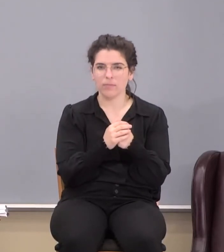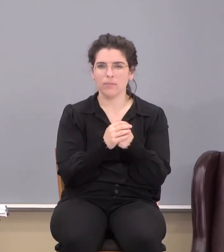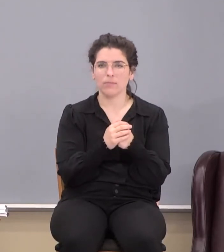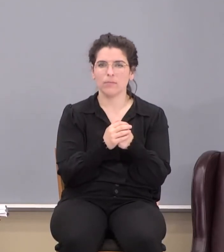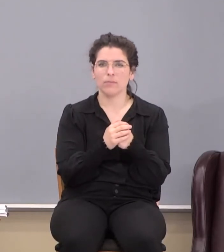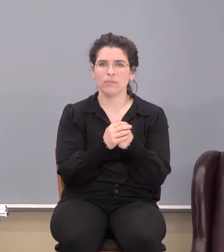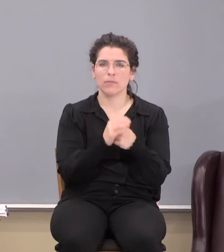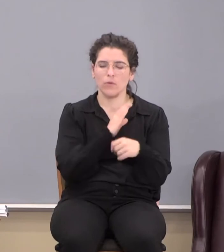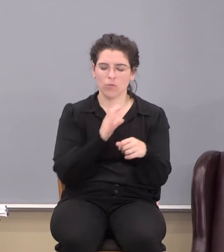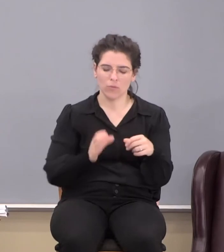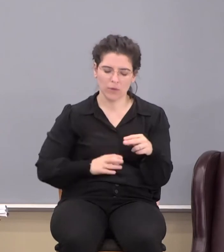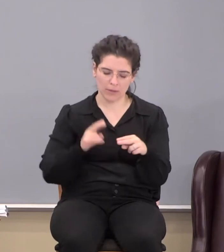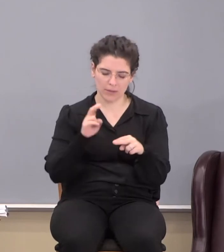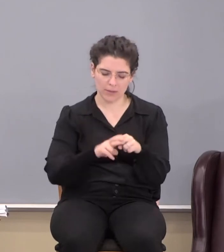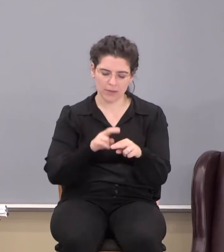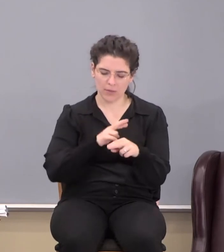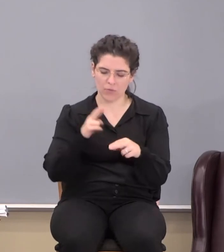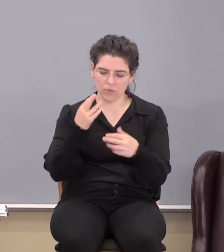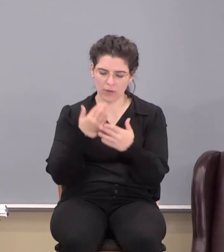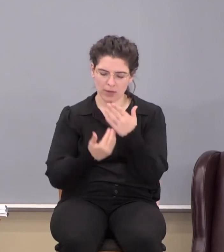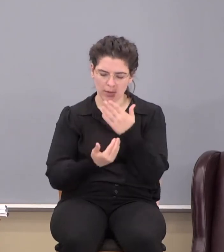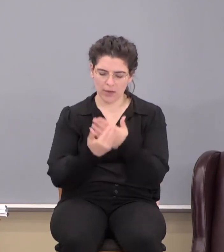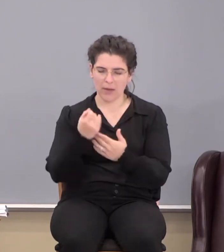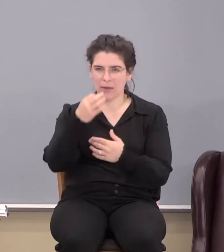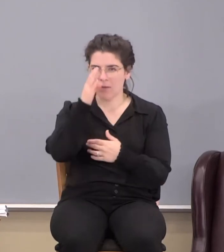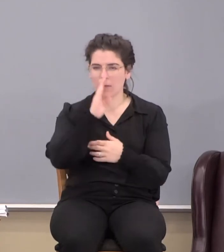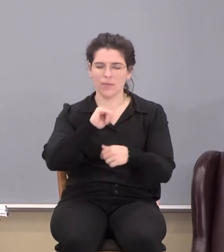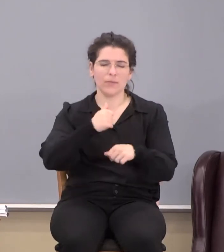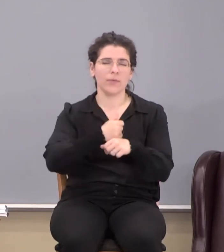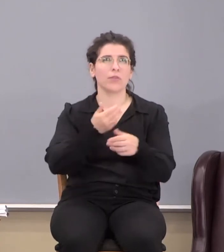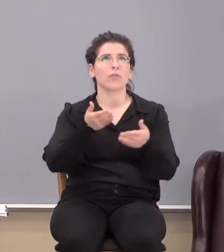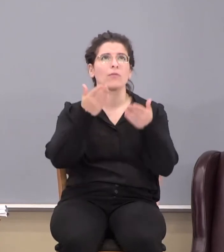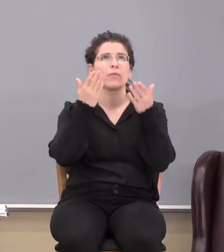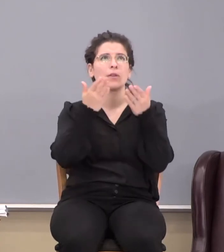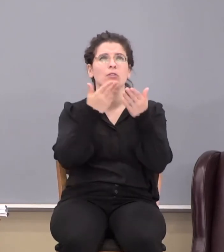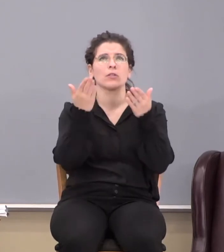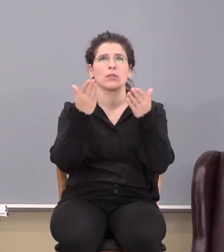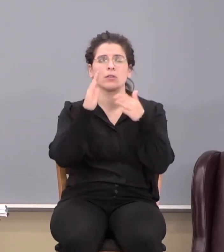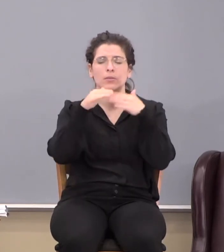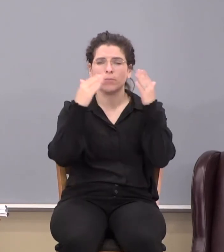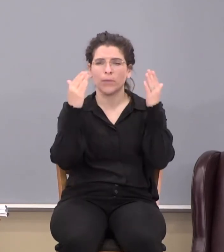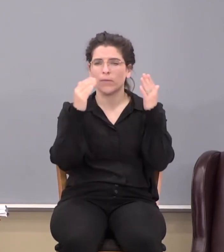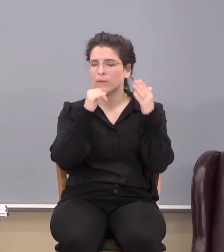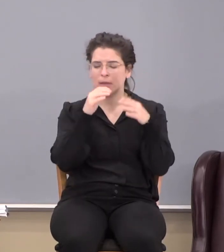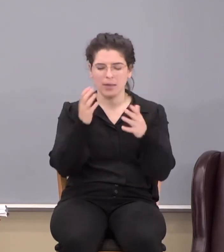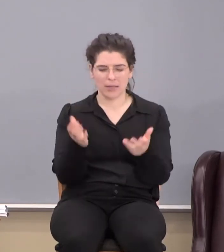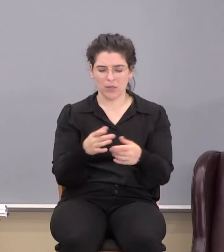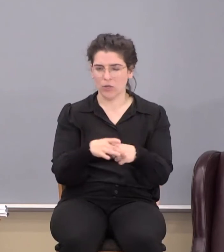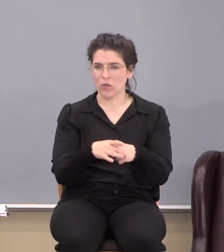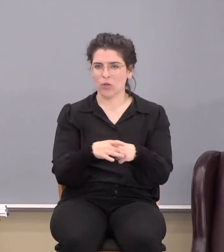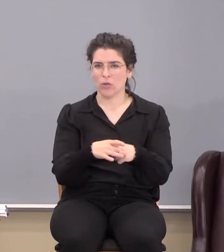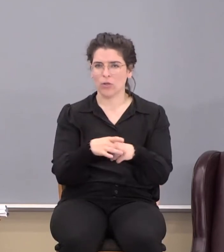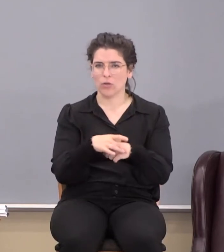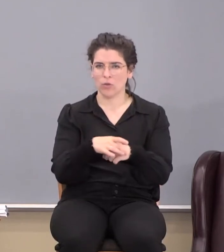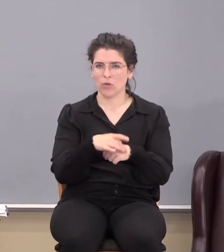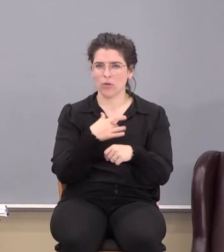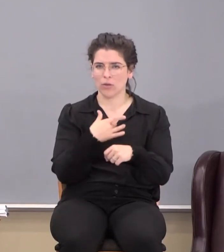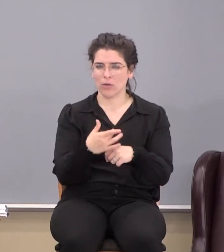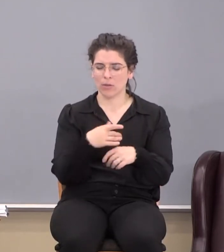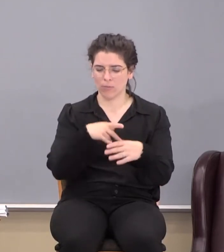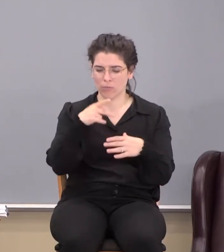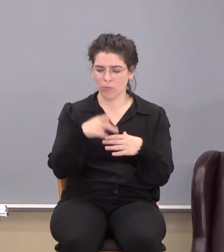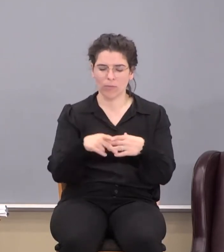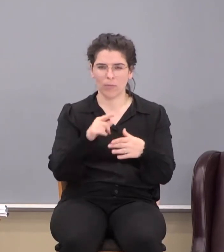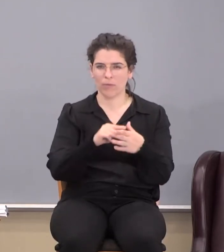Where Christ is on the right hand of God, set your affection on things above, not on things on the earth. It's talking about the earthy program. That verse is not saying you